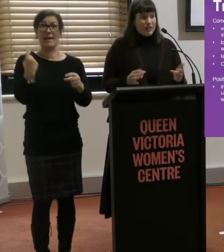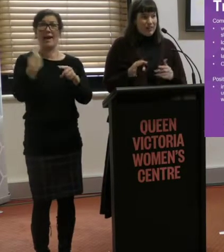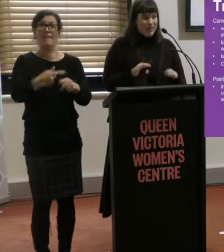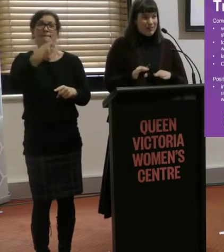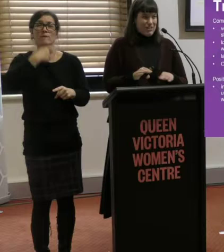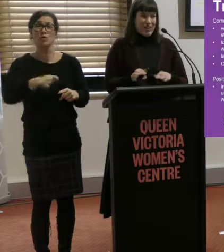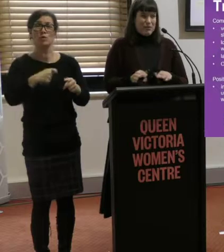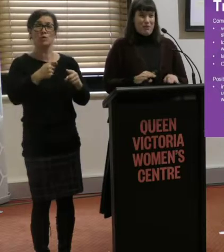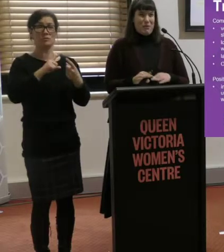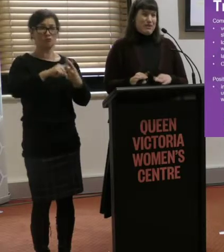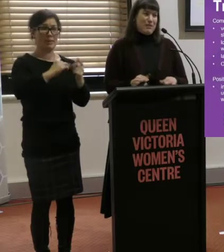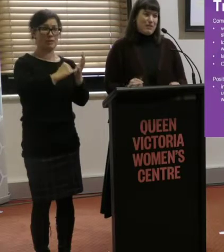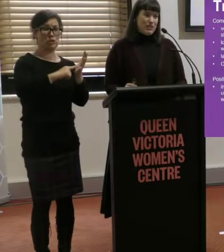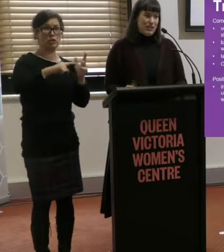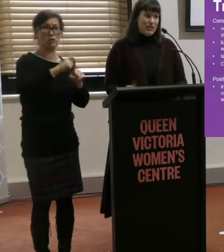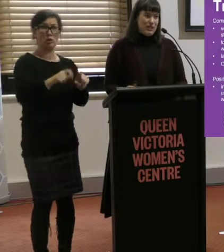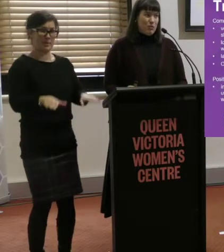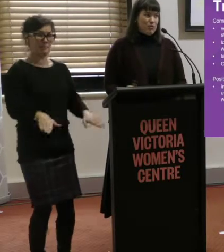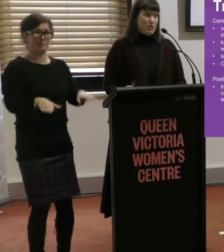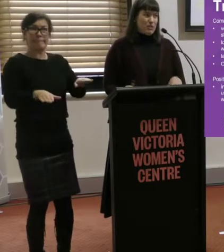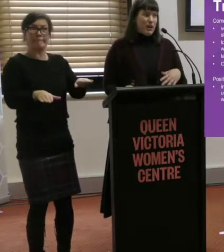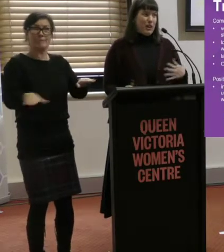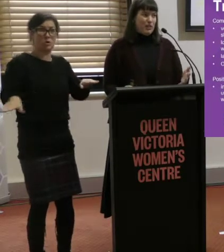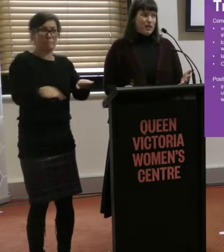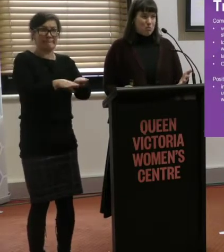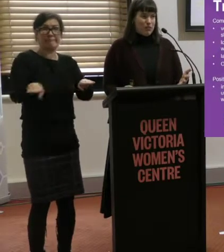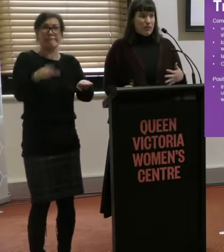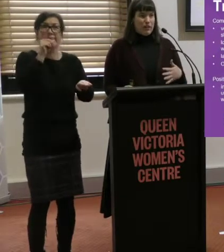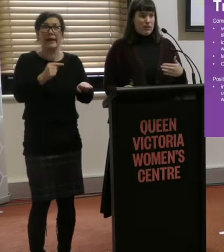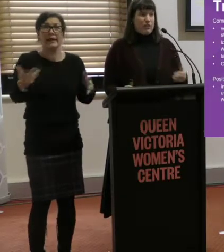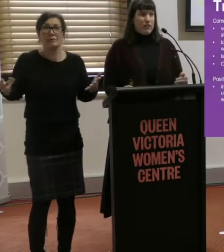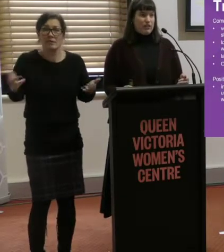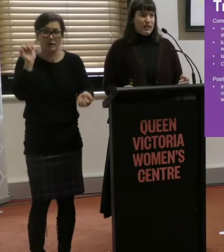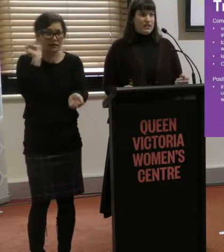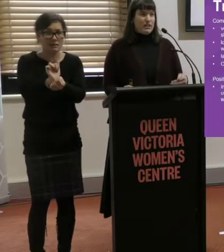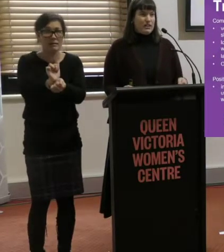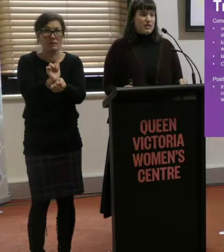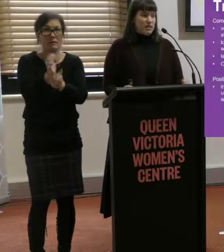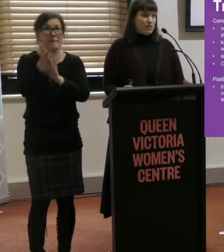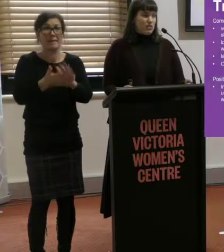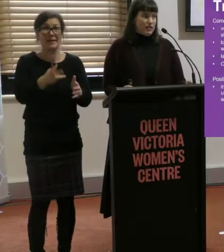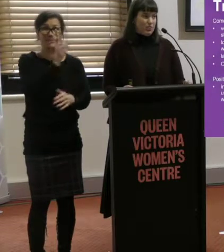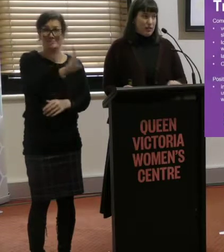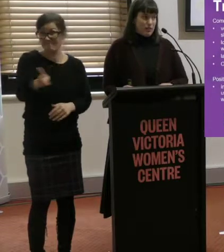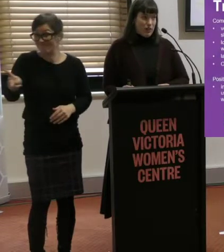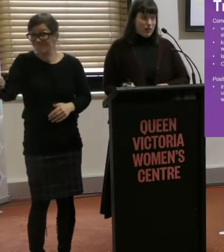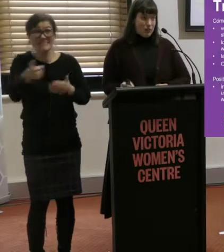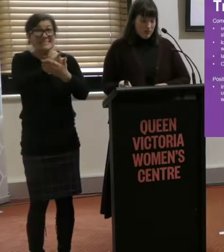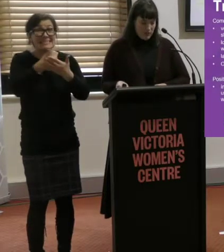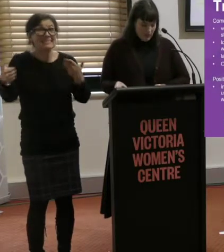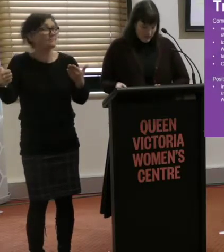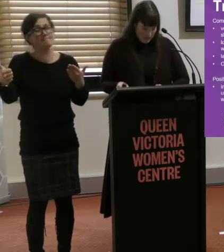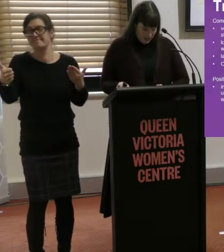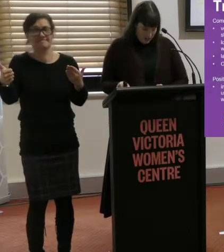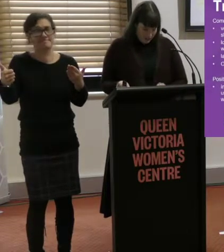when they line up, that's great, but most of the time they don't, which means it's quite unreliable if you're actually relying on that as a consistent method of transport.